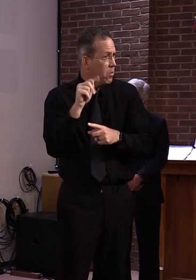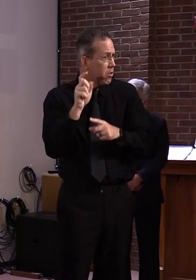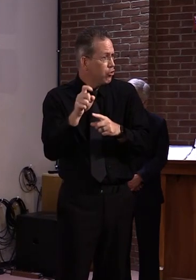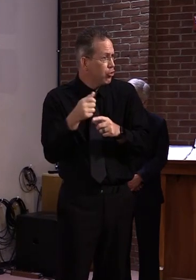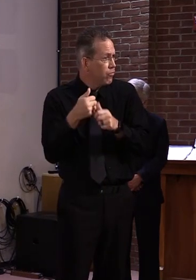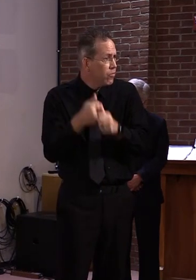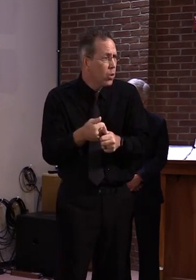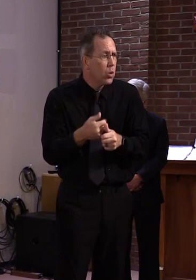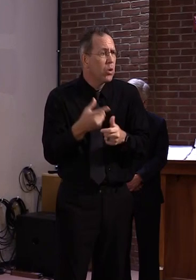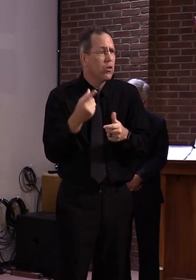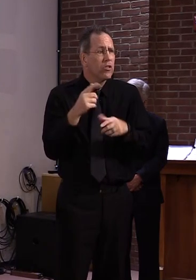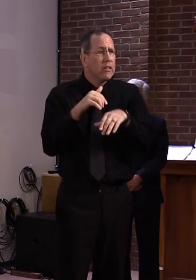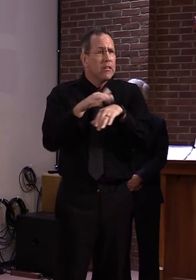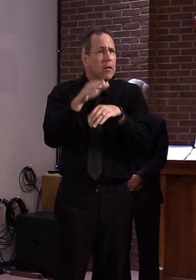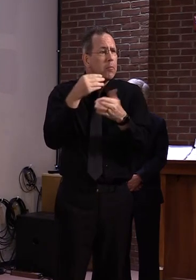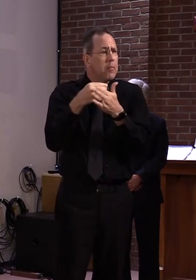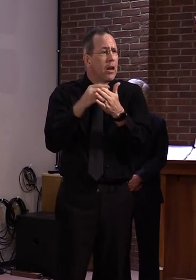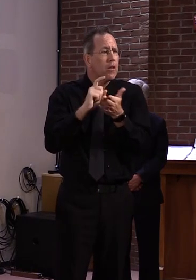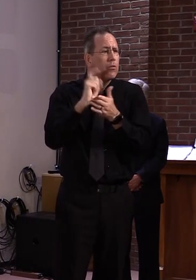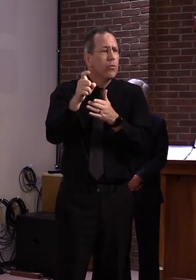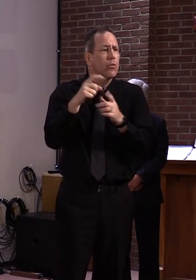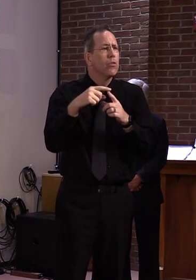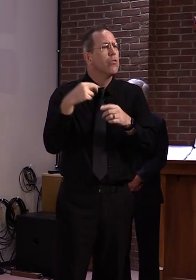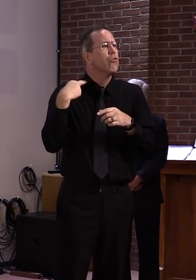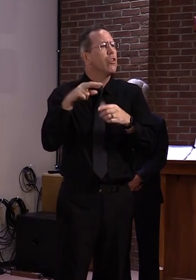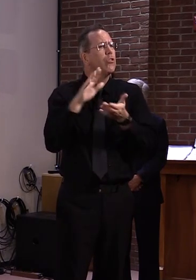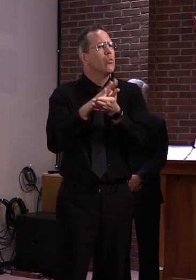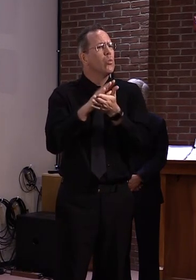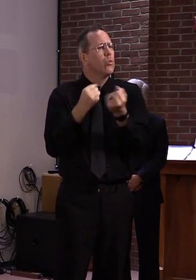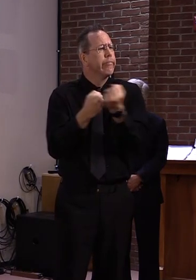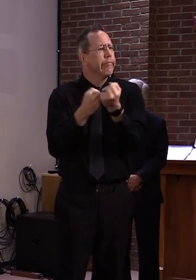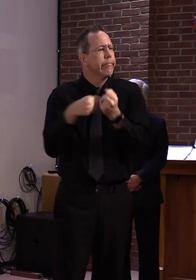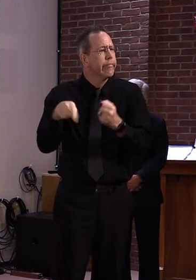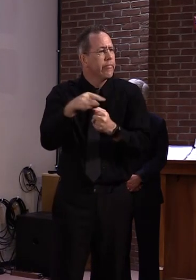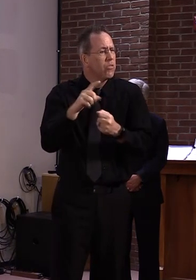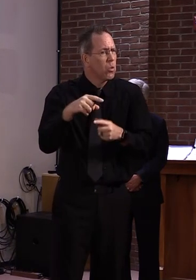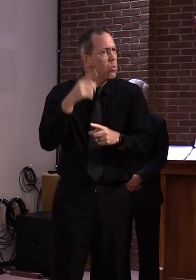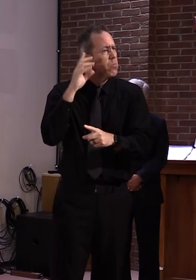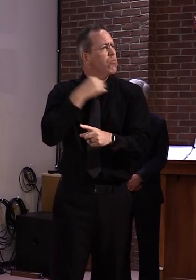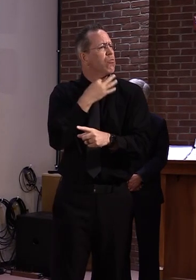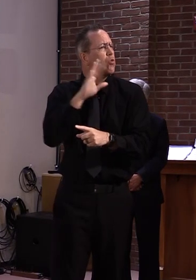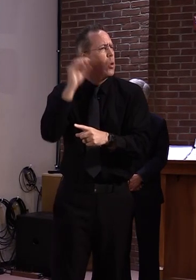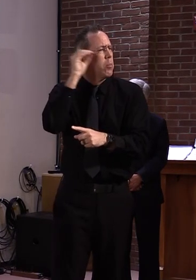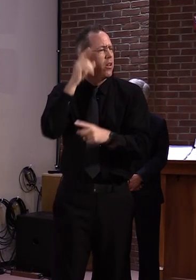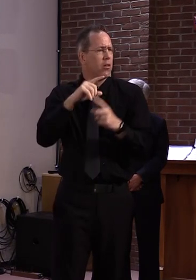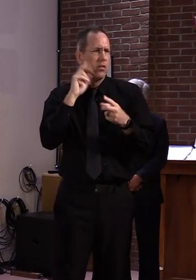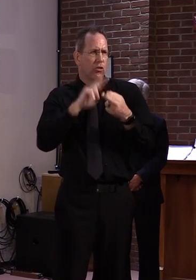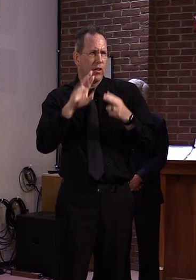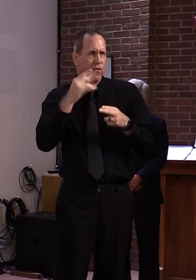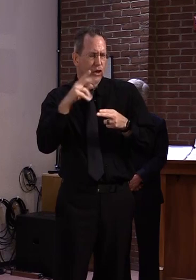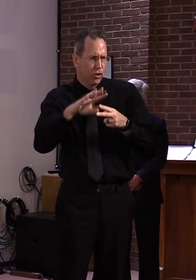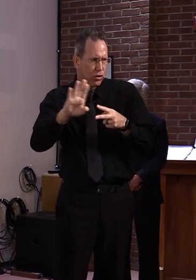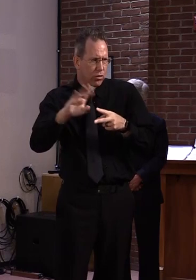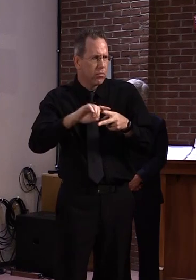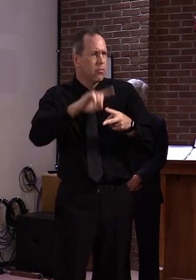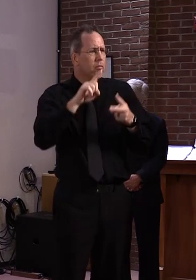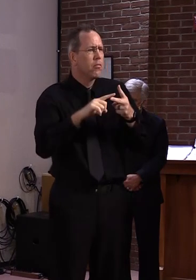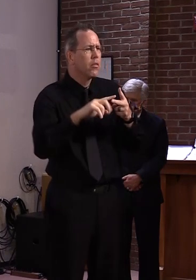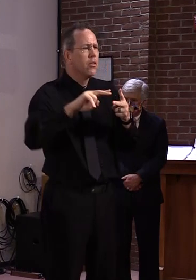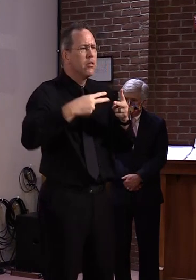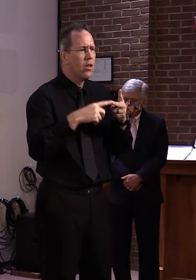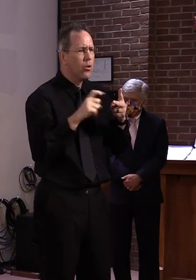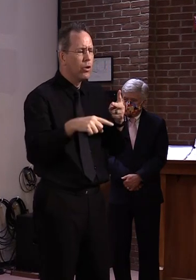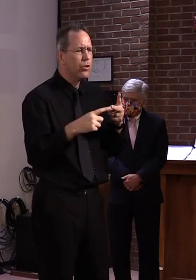secondly, for Commissioner Levine, I saw some reports recently about, or just in the last few minutes actually, that all this